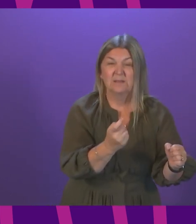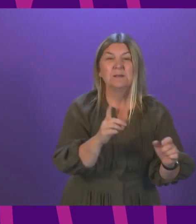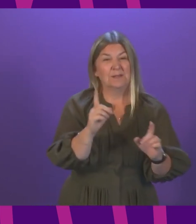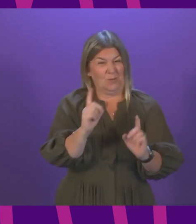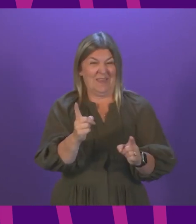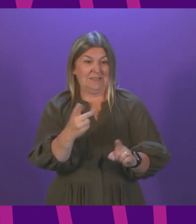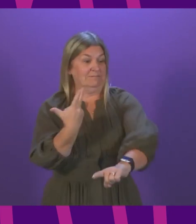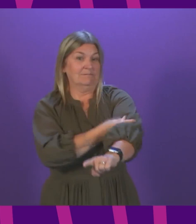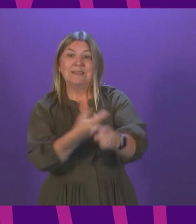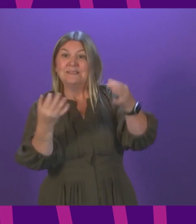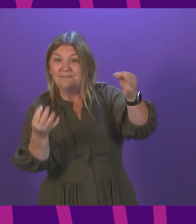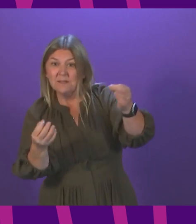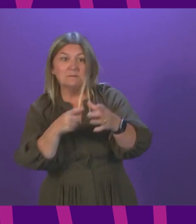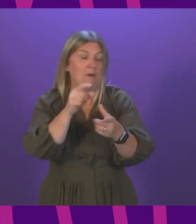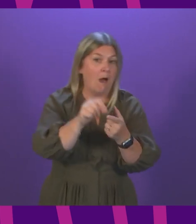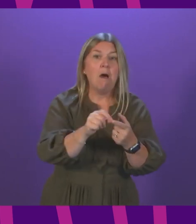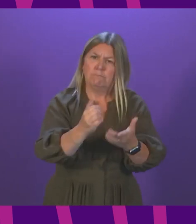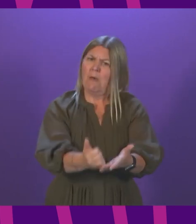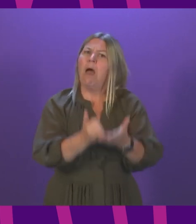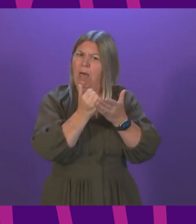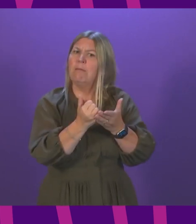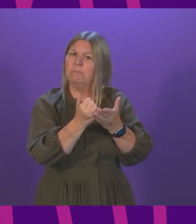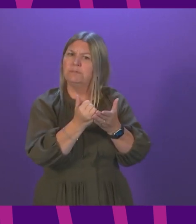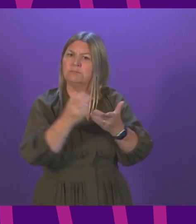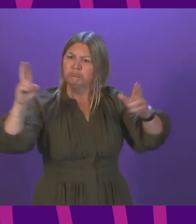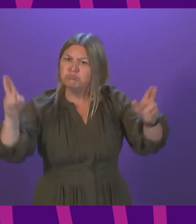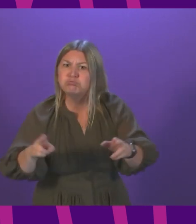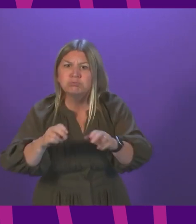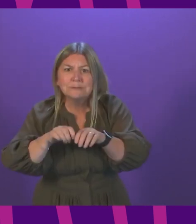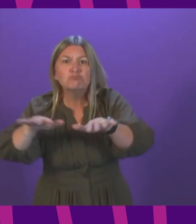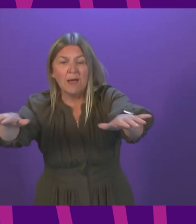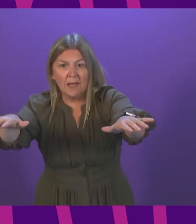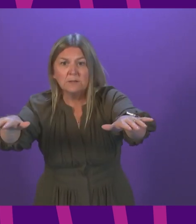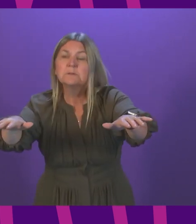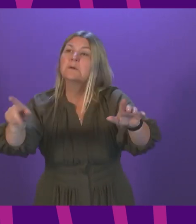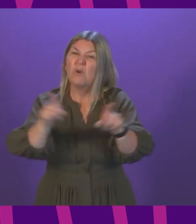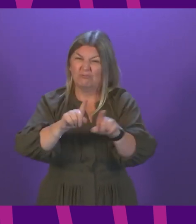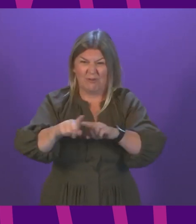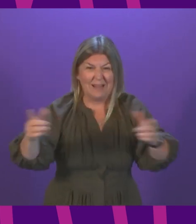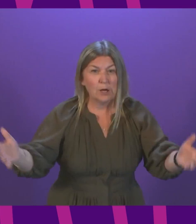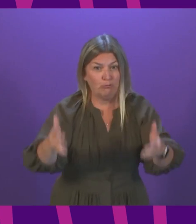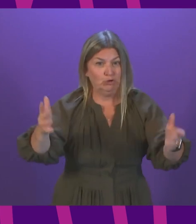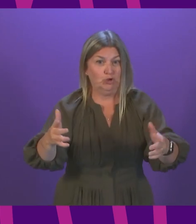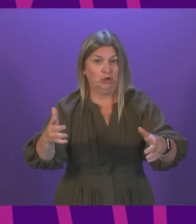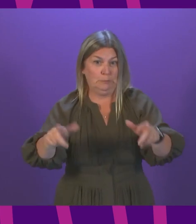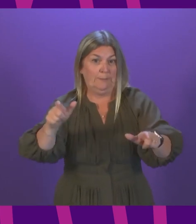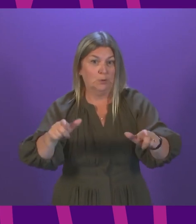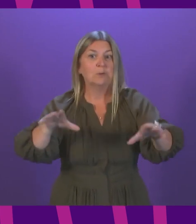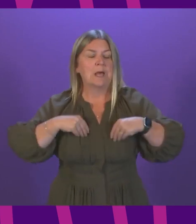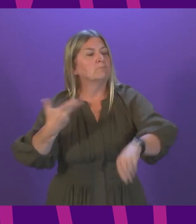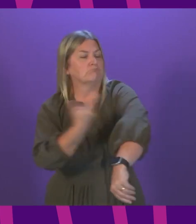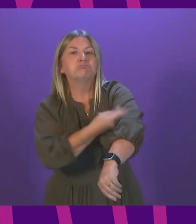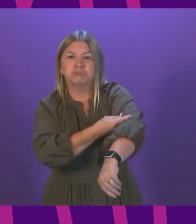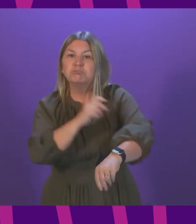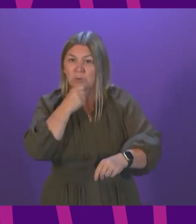measure that will play a part in helping reduce transmission risk and encourage uptake of the vaccine while keeping nightclubs and large